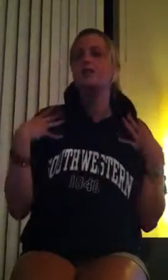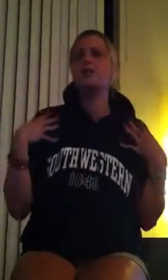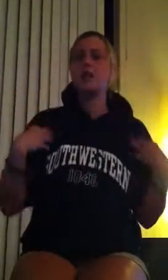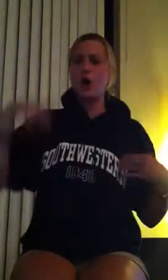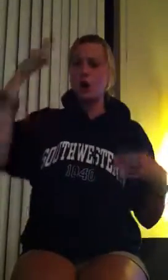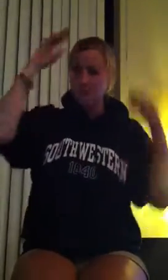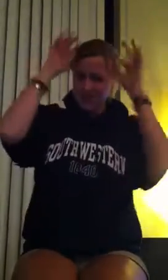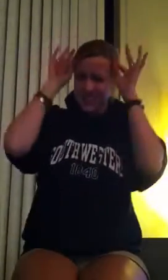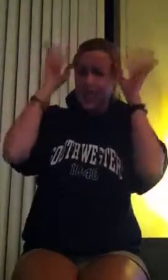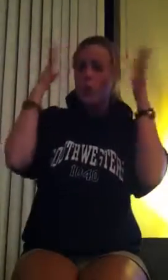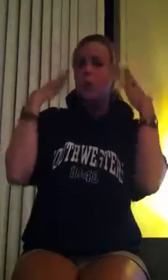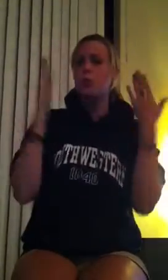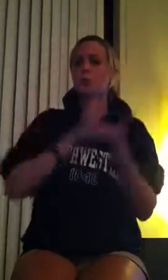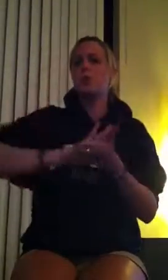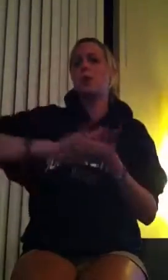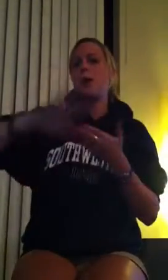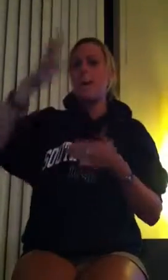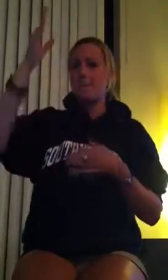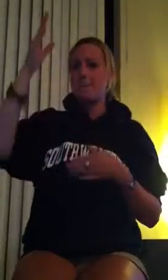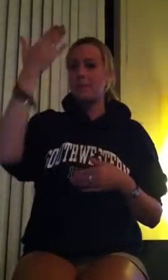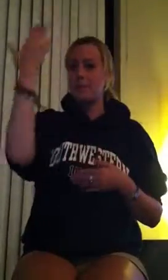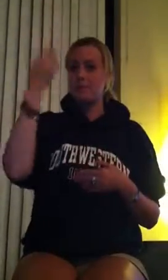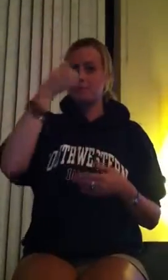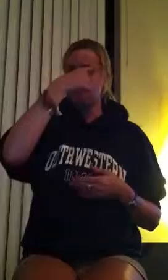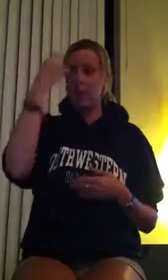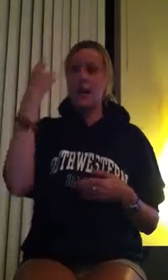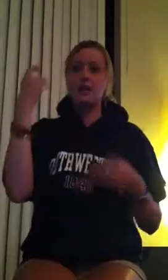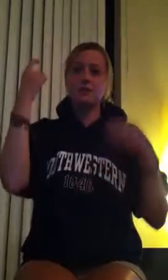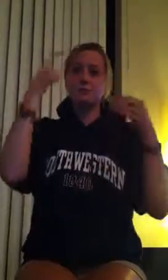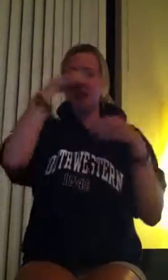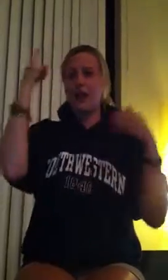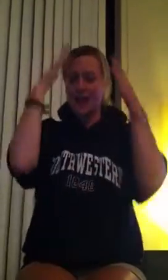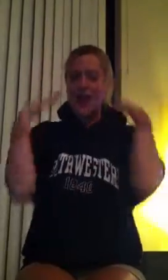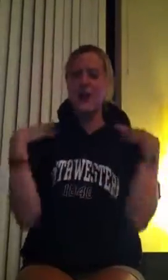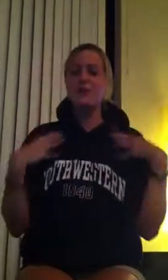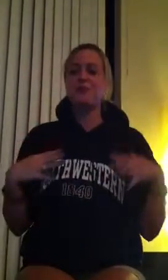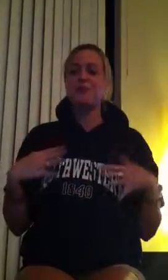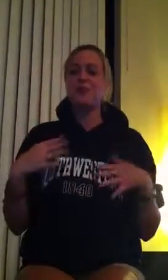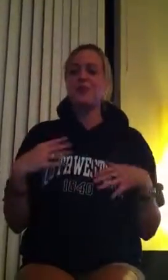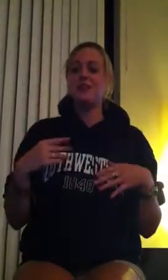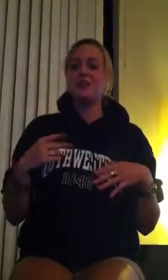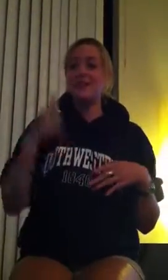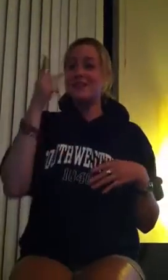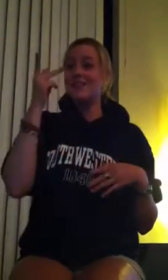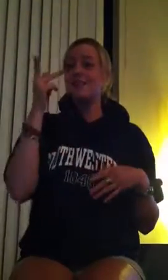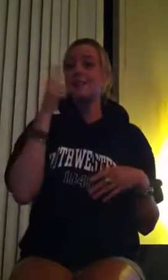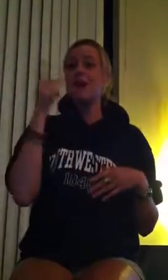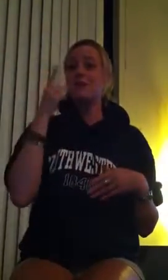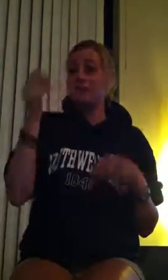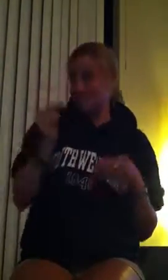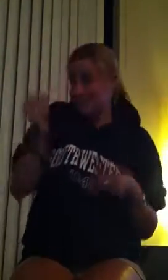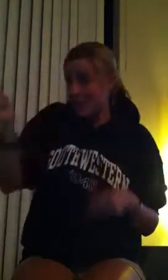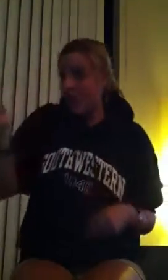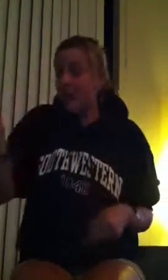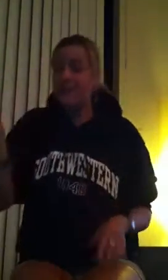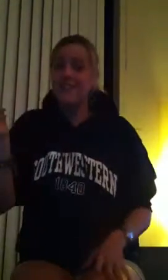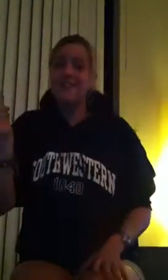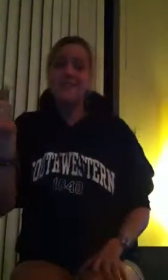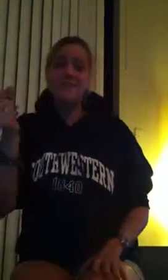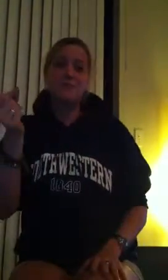and she passed me a cigarette and let me smoke with her on the front porch, which my mother of course never